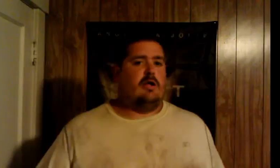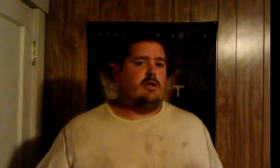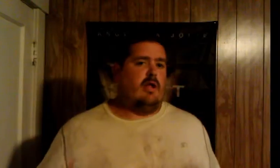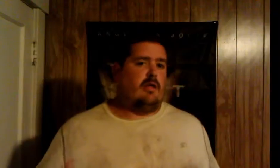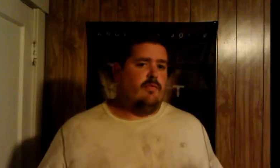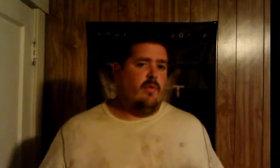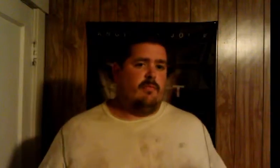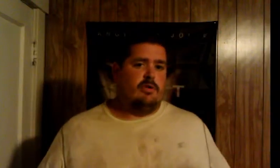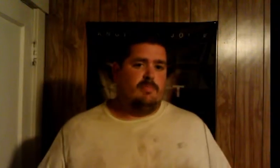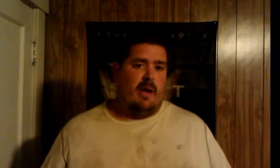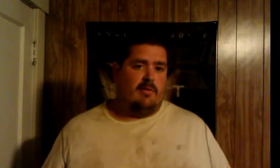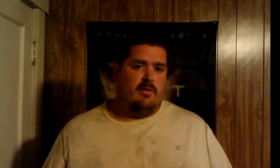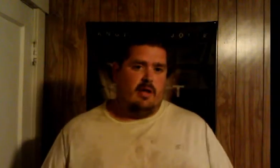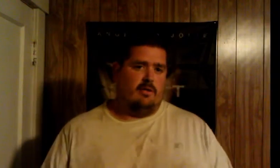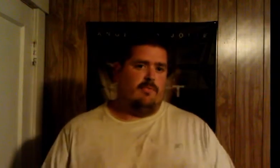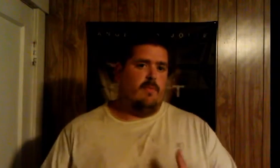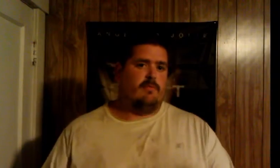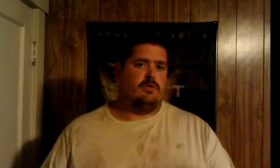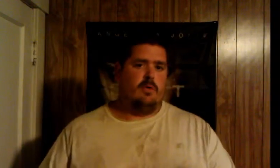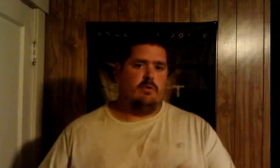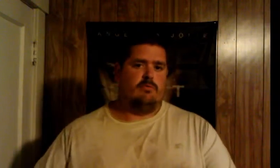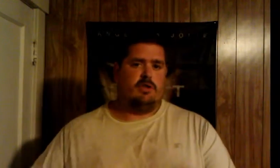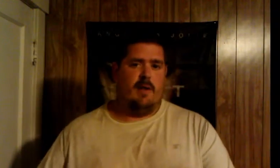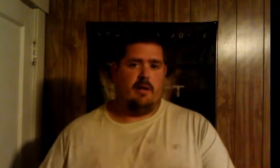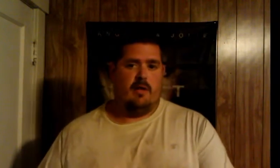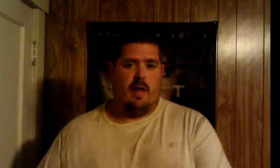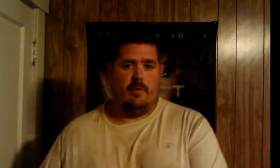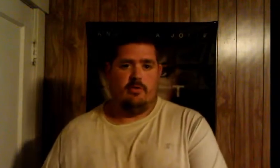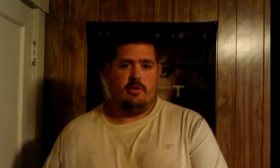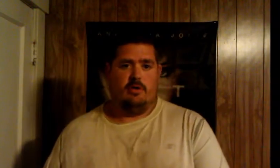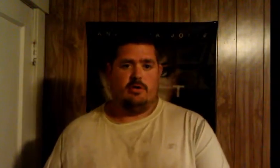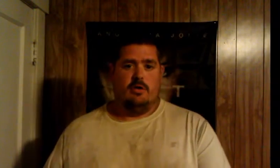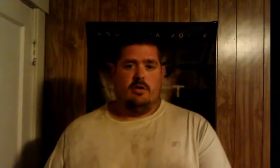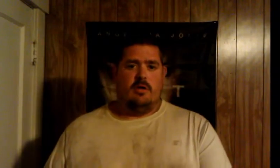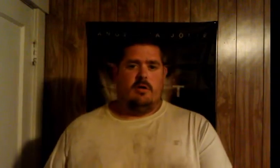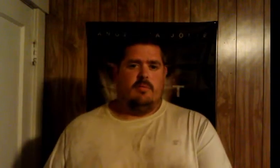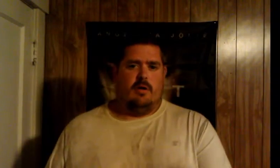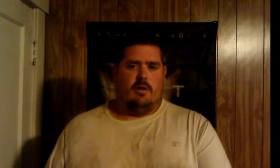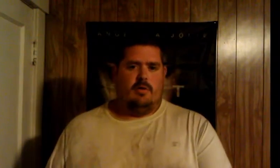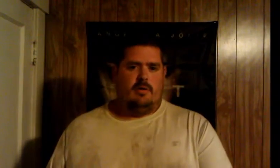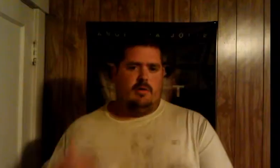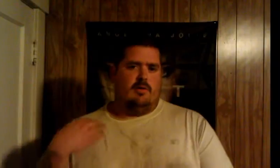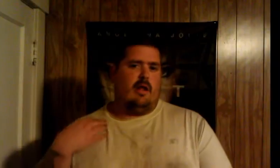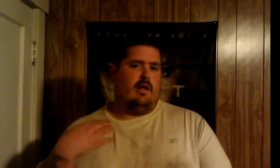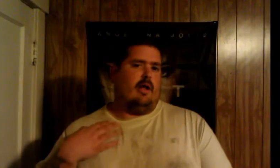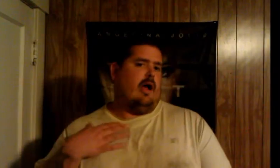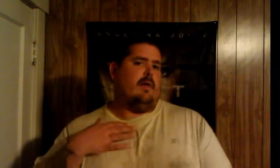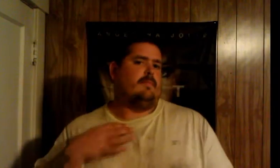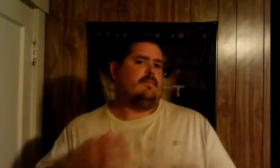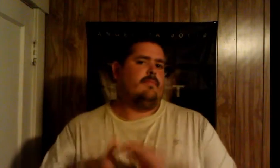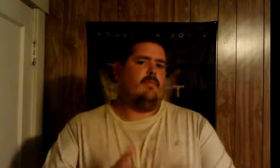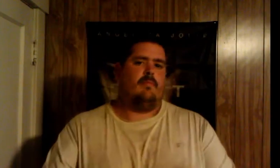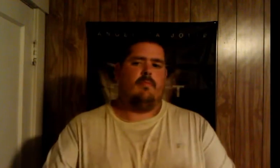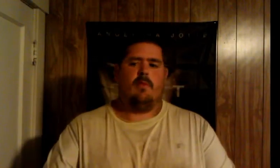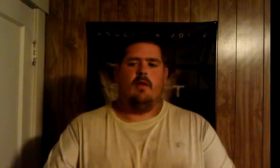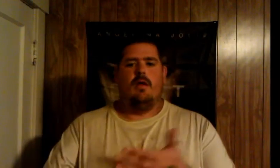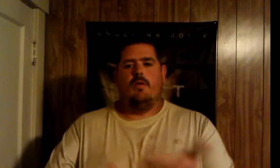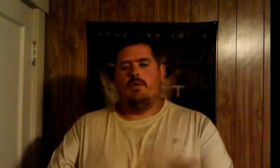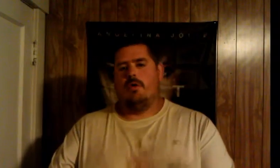person and all stuff and to me that's that's a form of respect that's a form of showing respect to that person because you you know